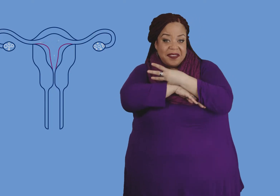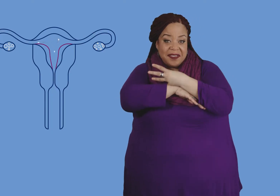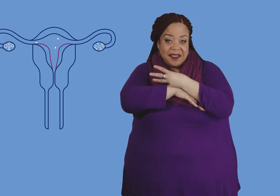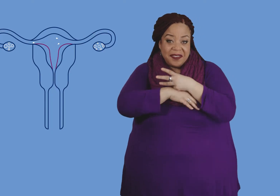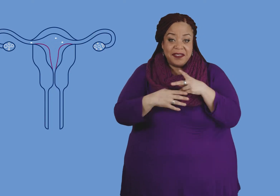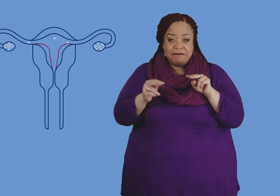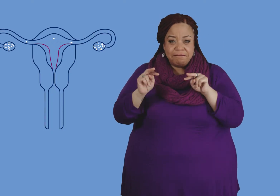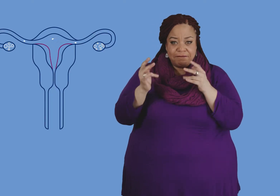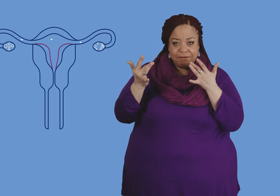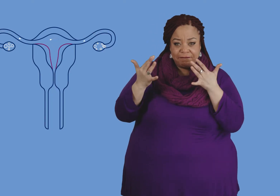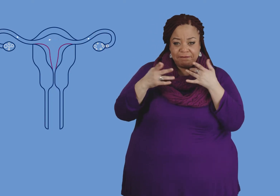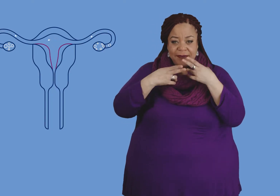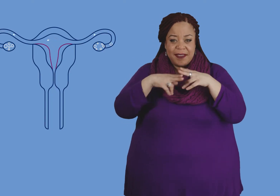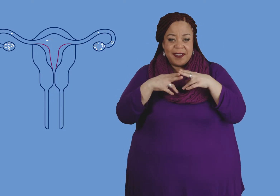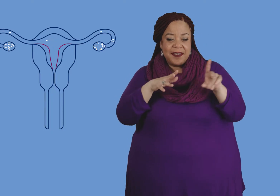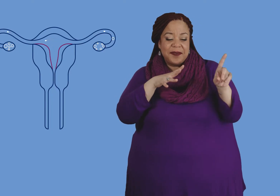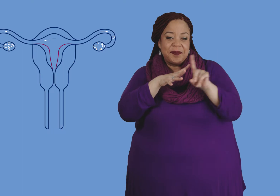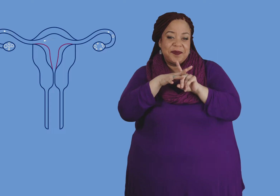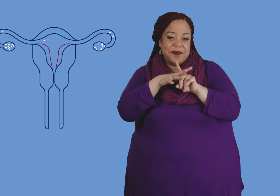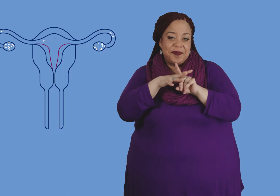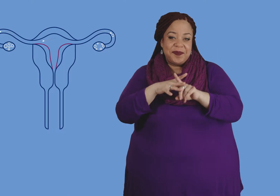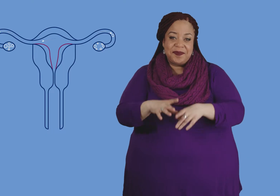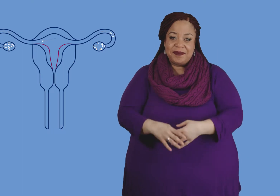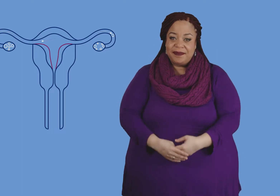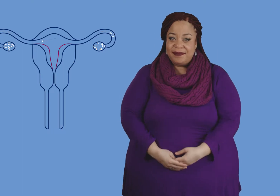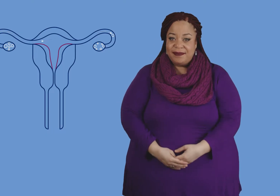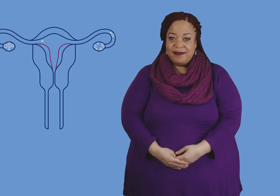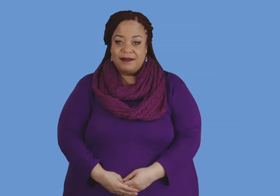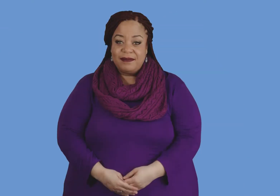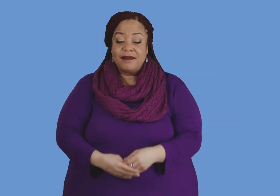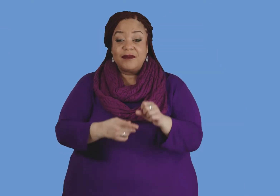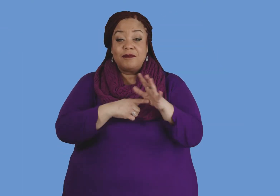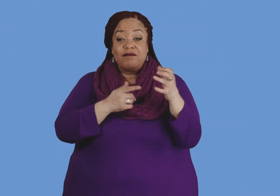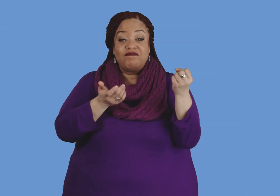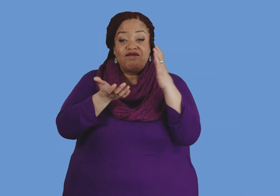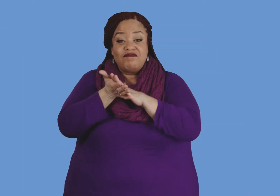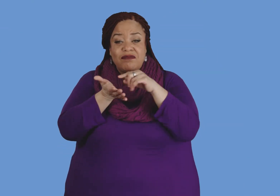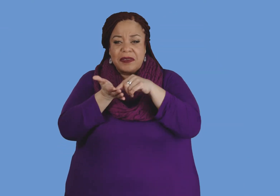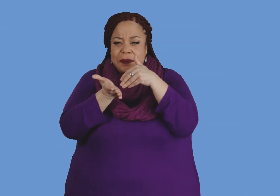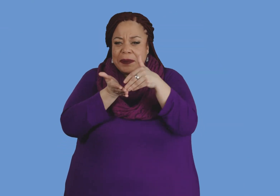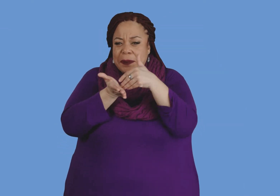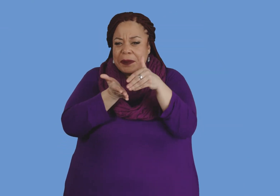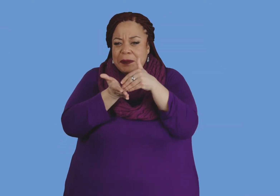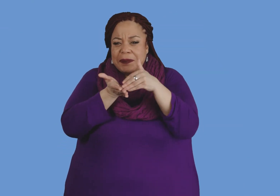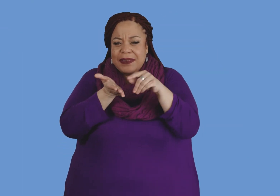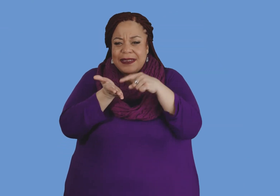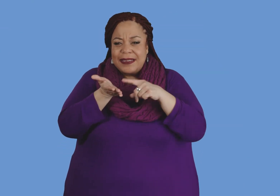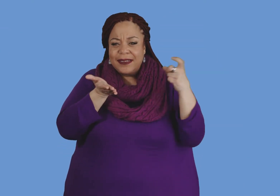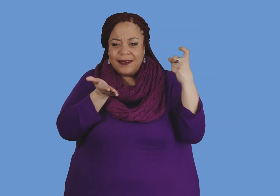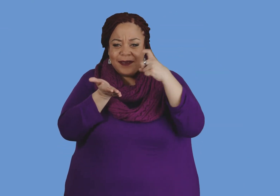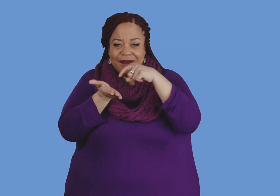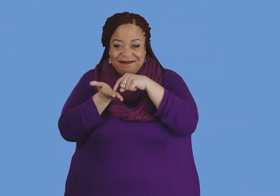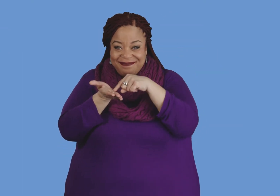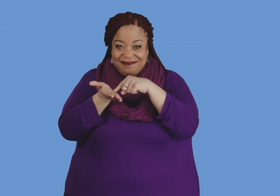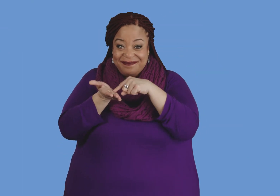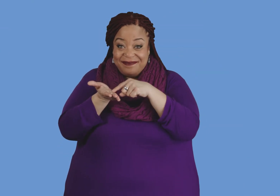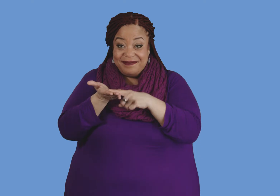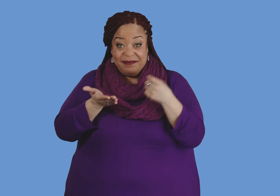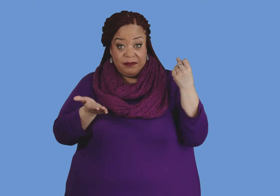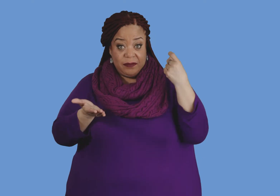waiting for an egg to show up. Millions of sperm come out during each ejaculation. But it